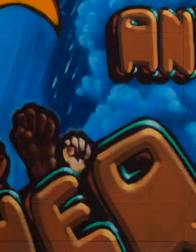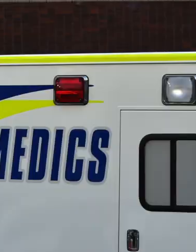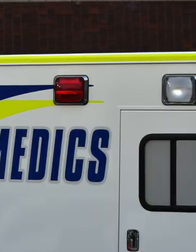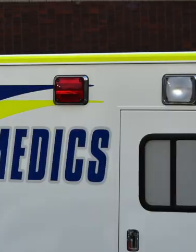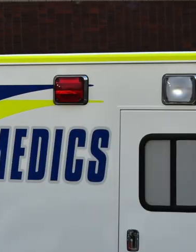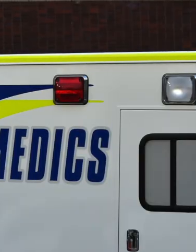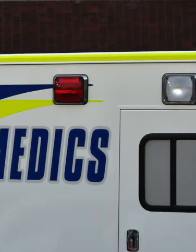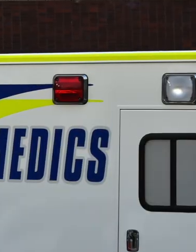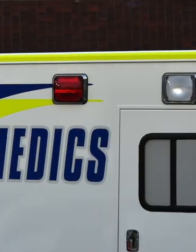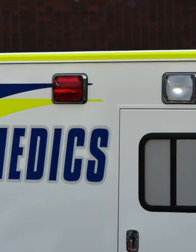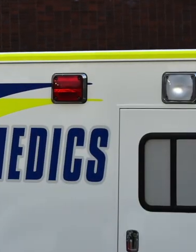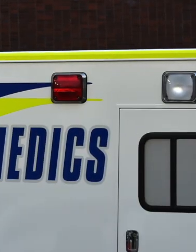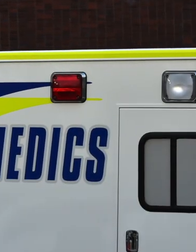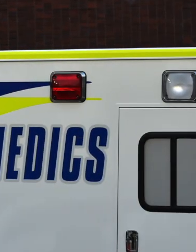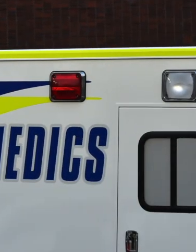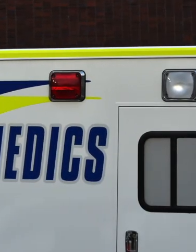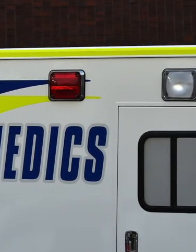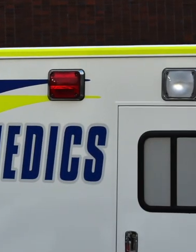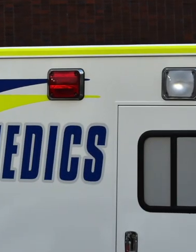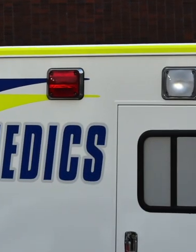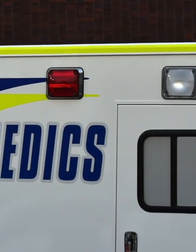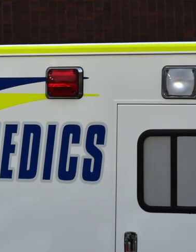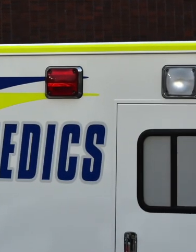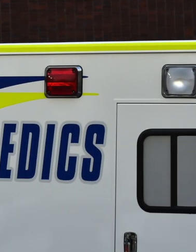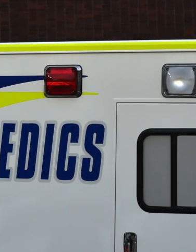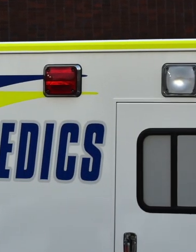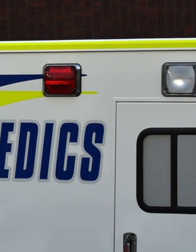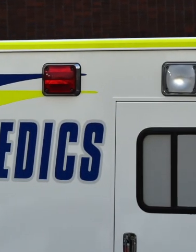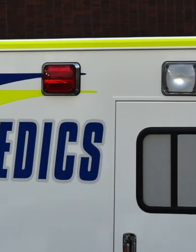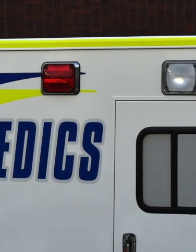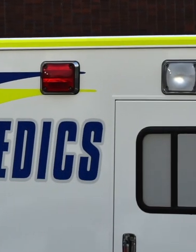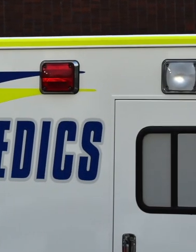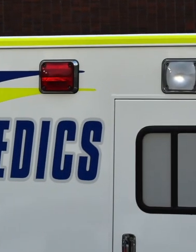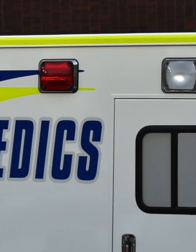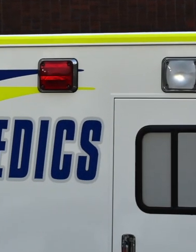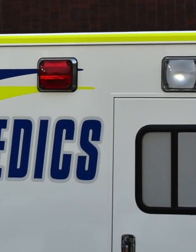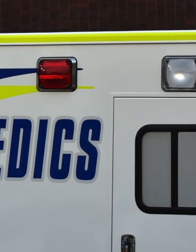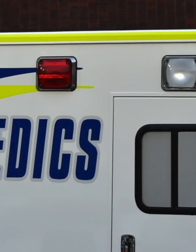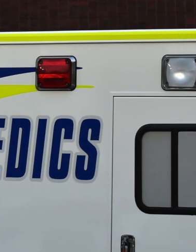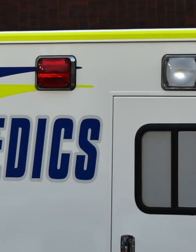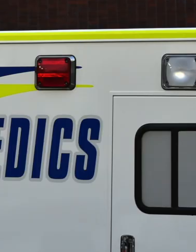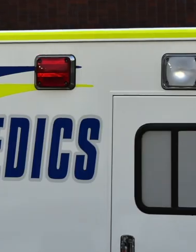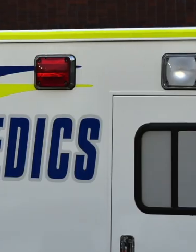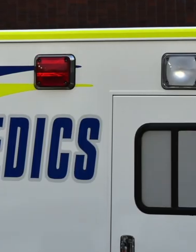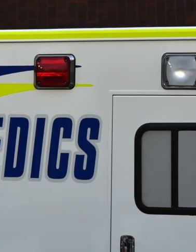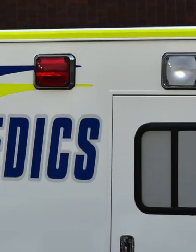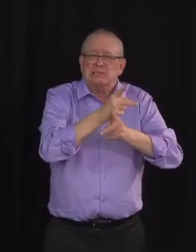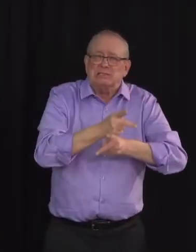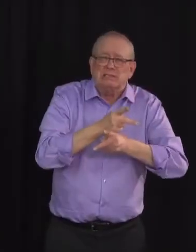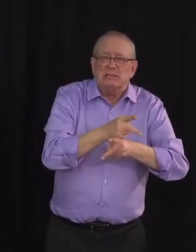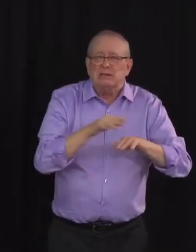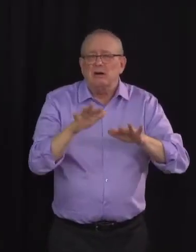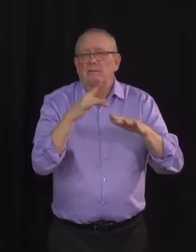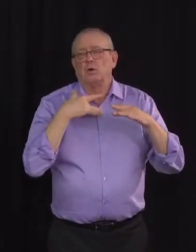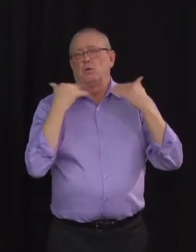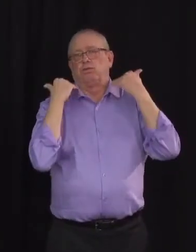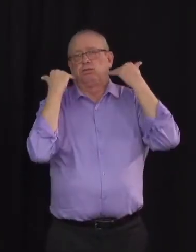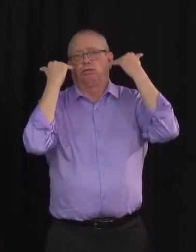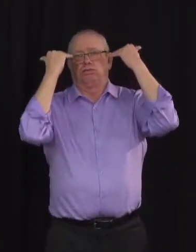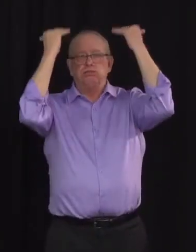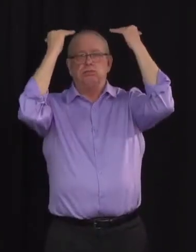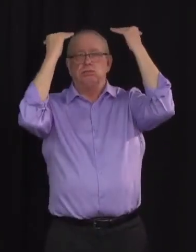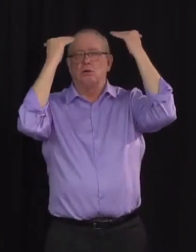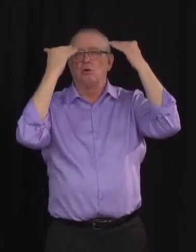on December 4th when our acute care system was struggling under the impact of COVID-19. While hospitalizations